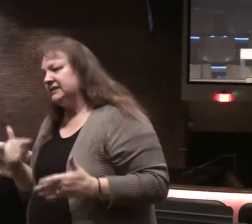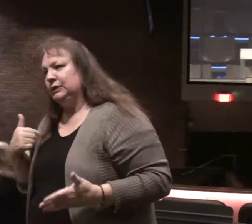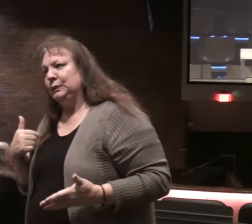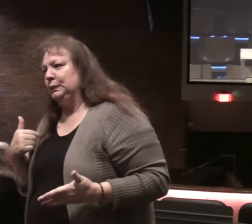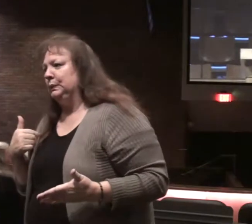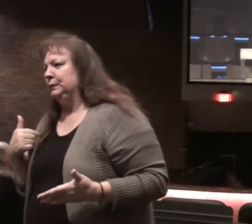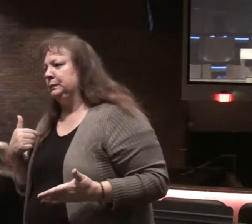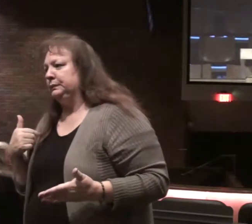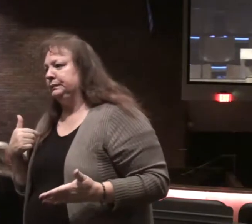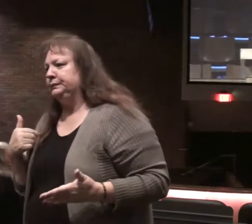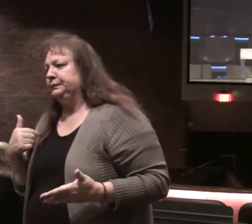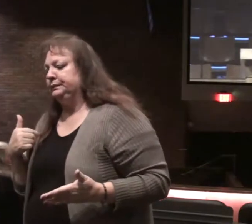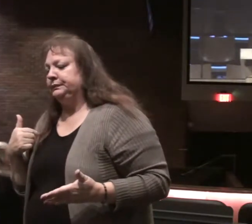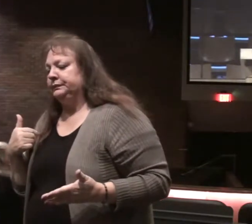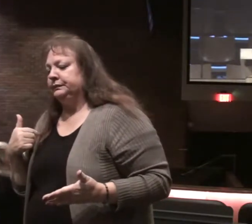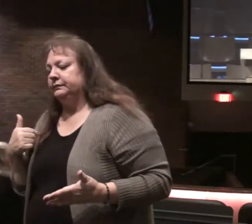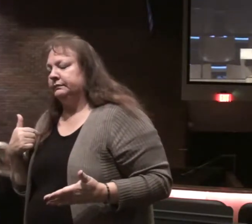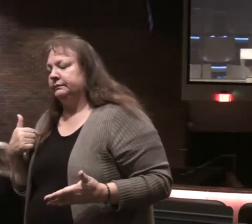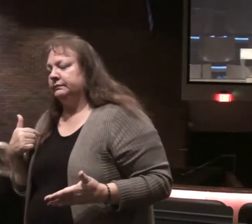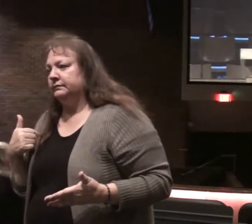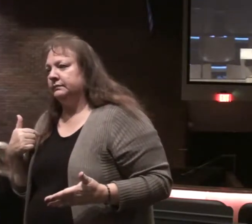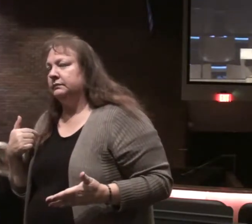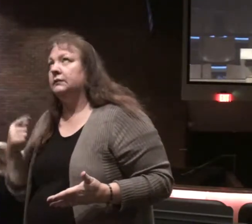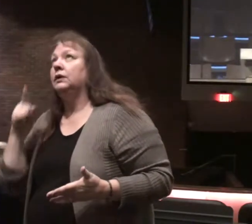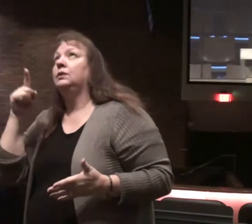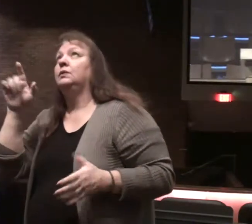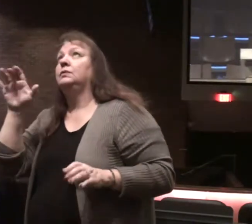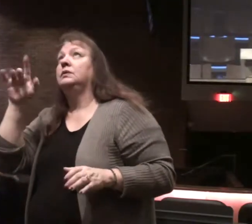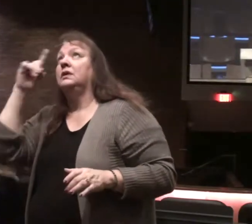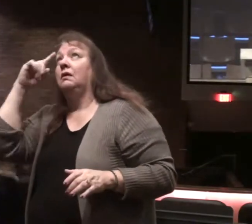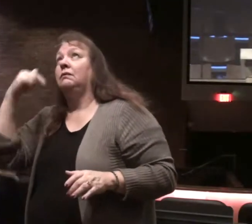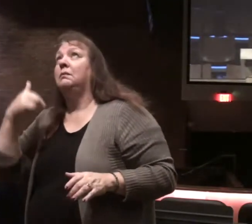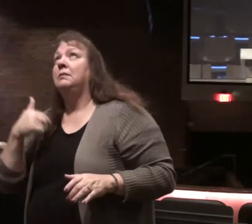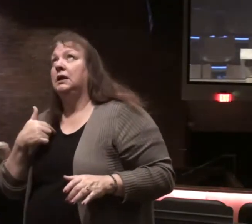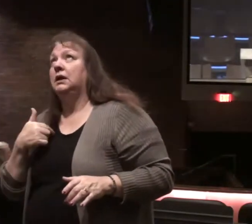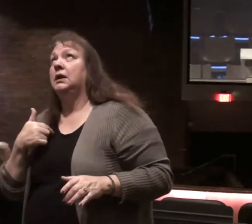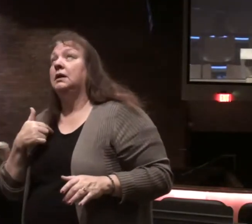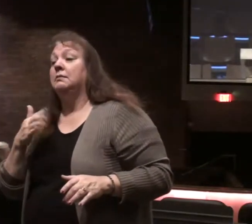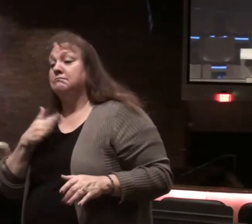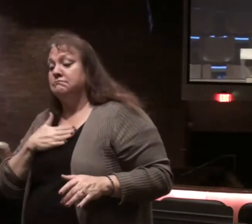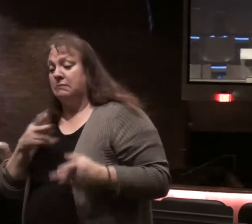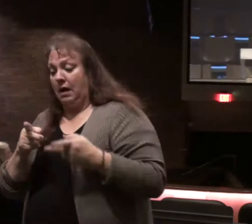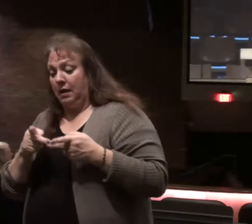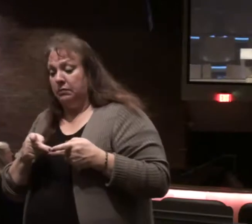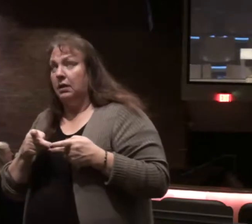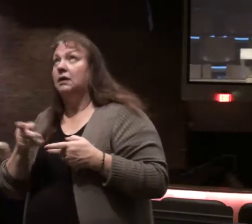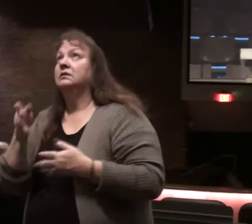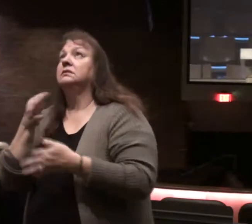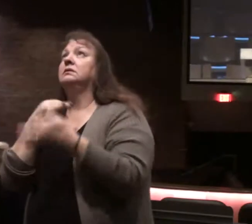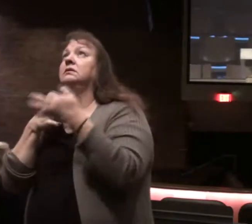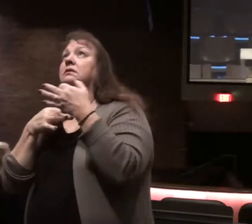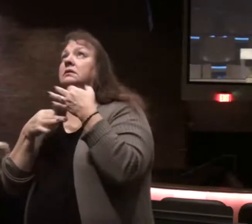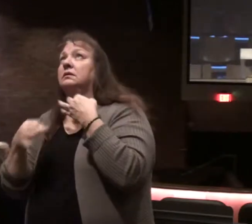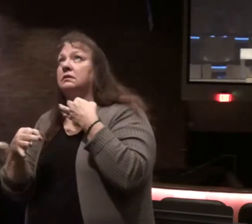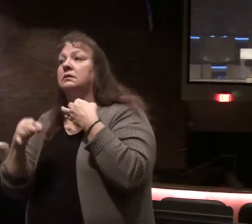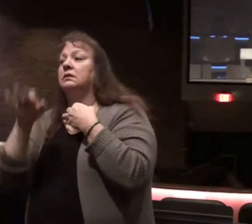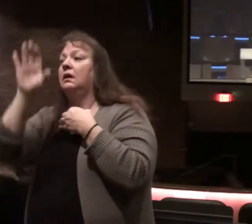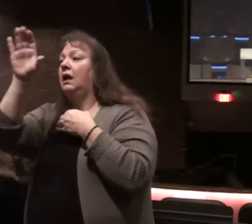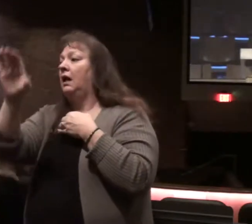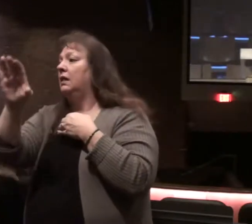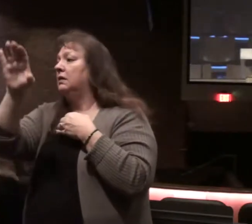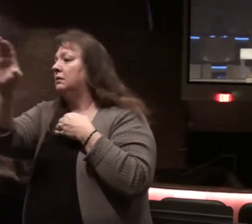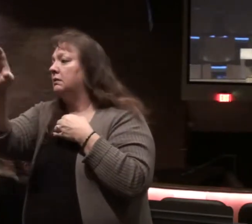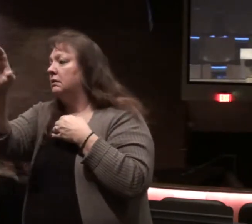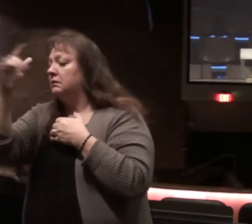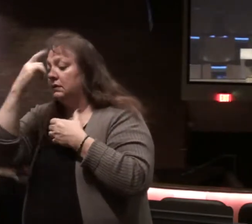sinner I see what God has done in Christ that he took my place on that cross I'm not